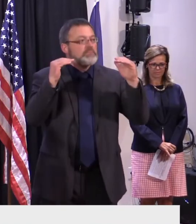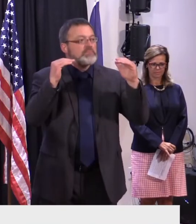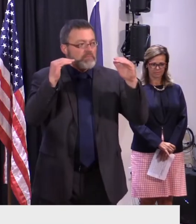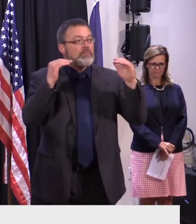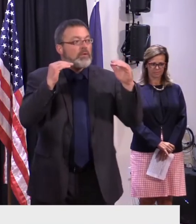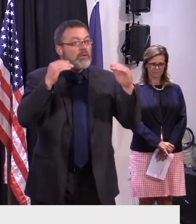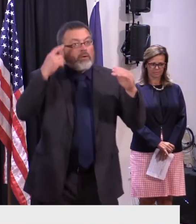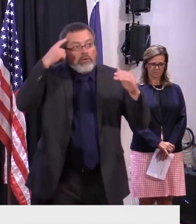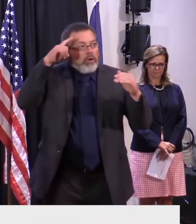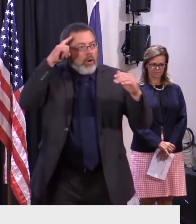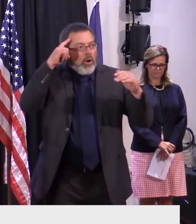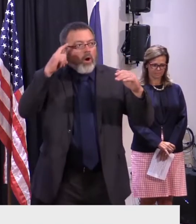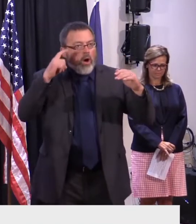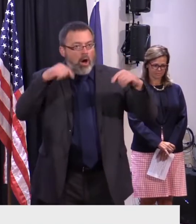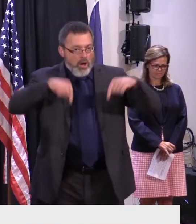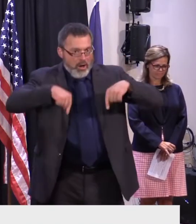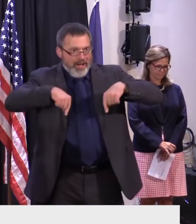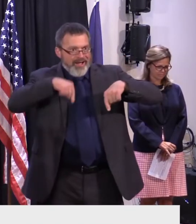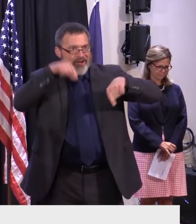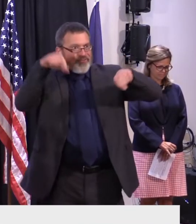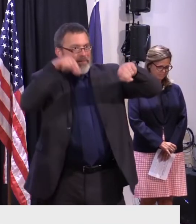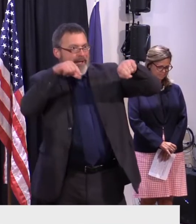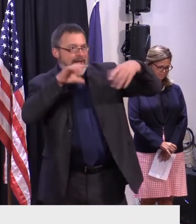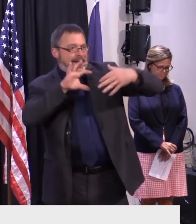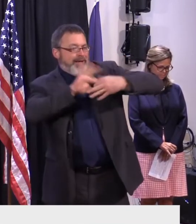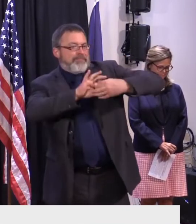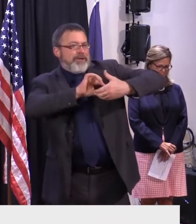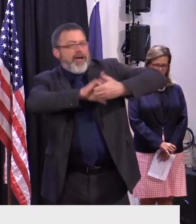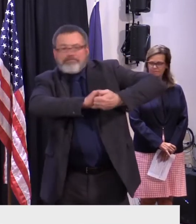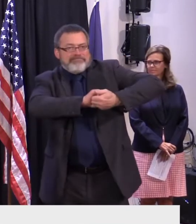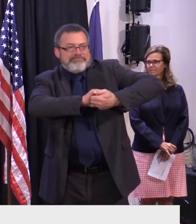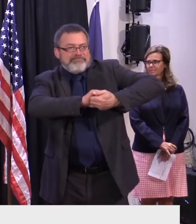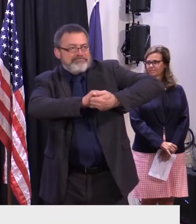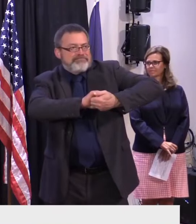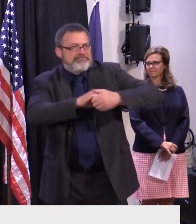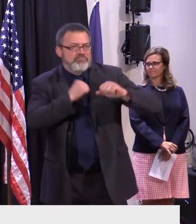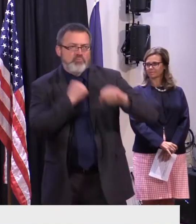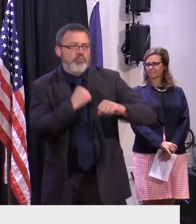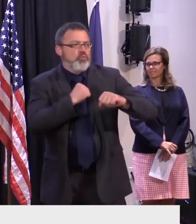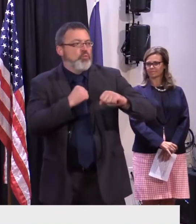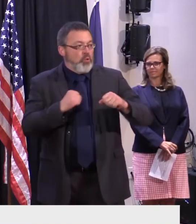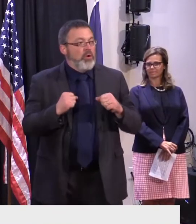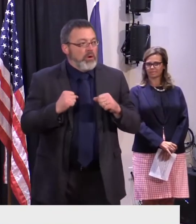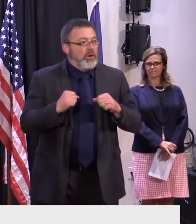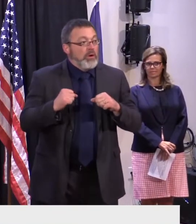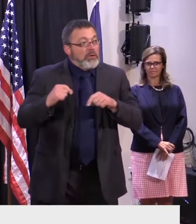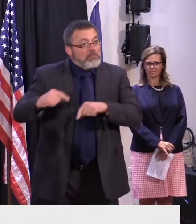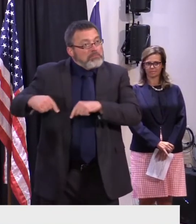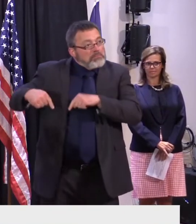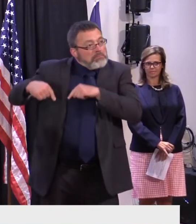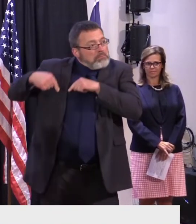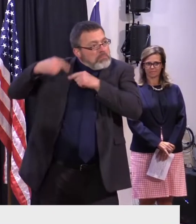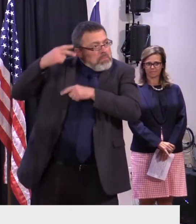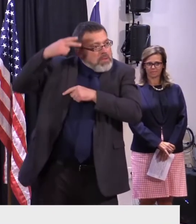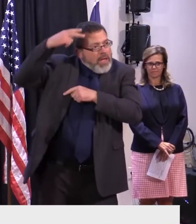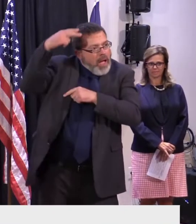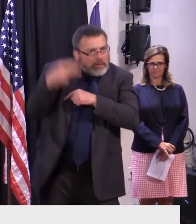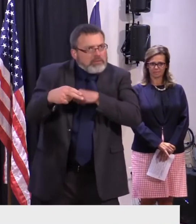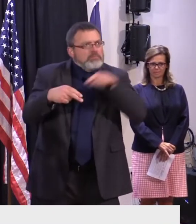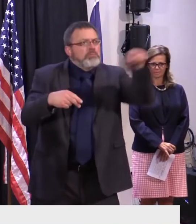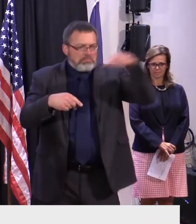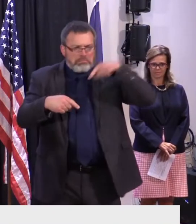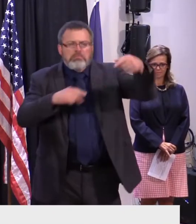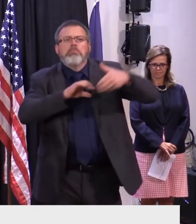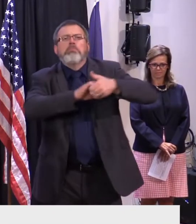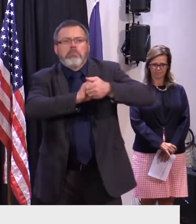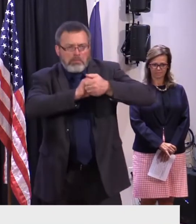on the Quebec Vermont relationship. In fact if you look at our history between Quebec and Vermont it's fair to say that